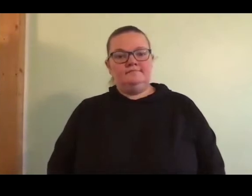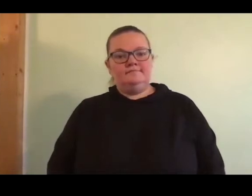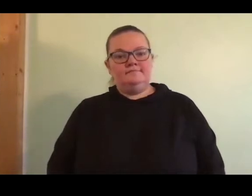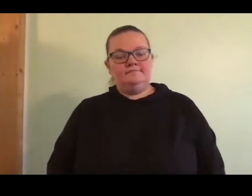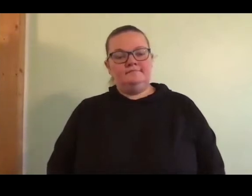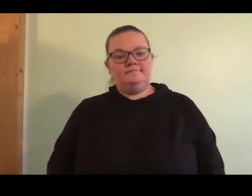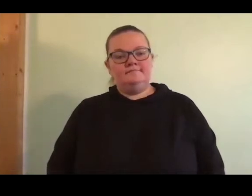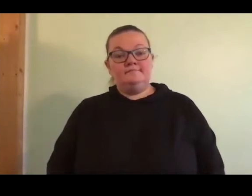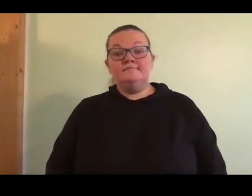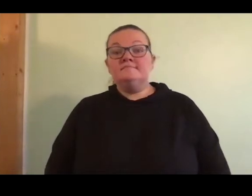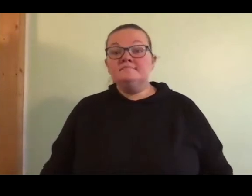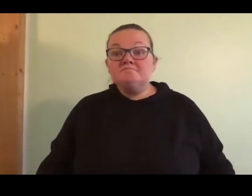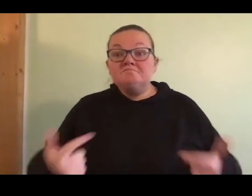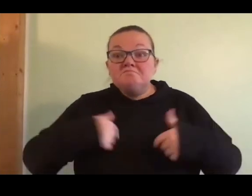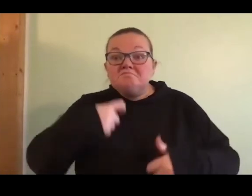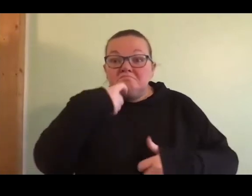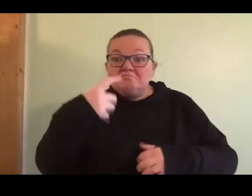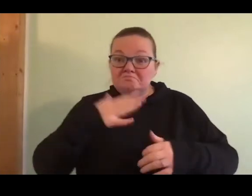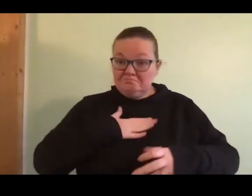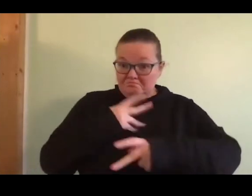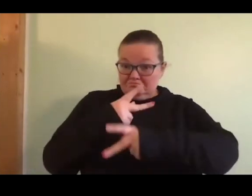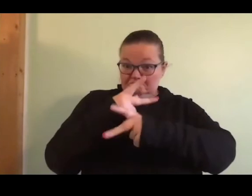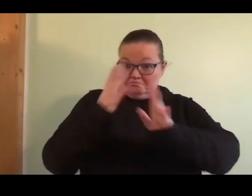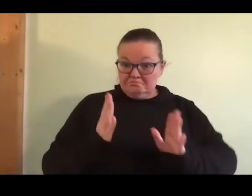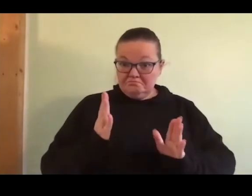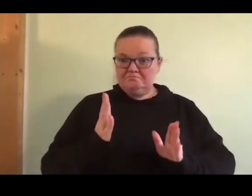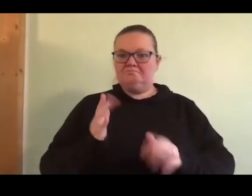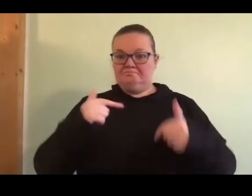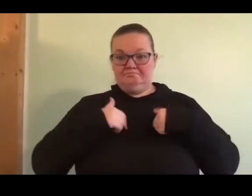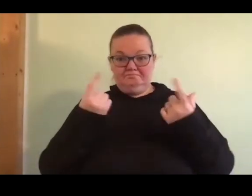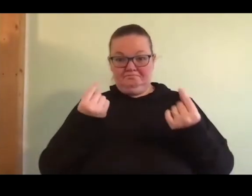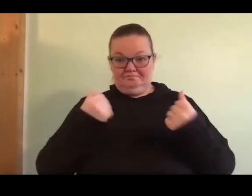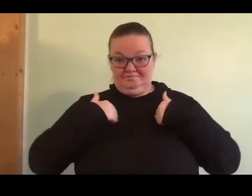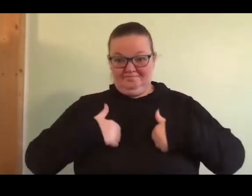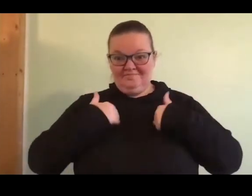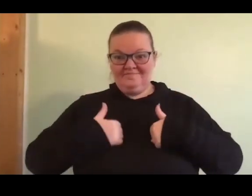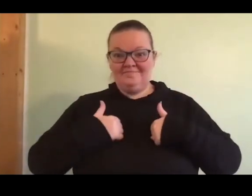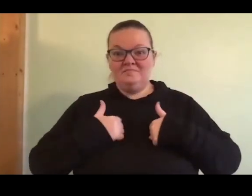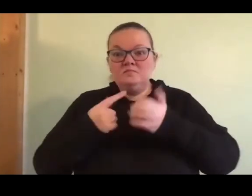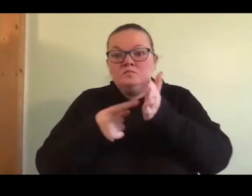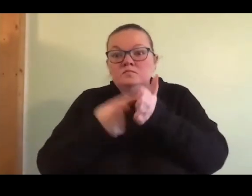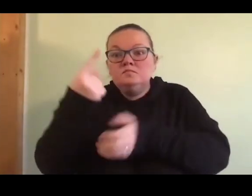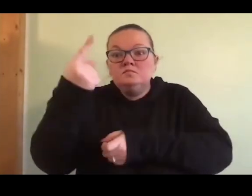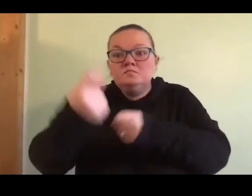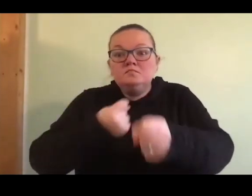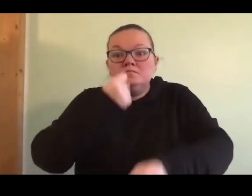I told the babysitter that I took a bag just once a year.